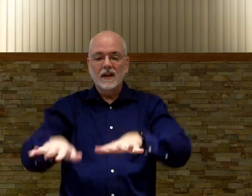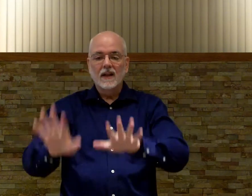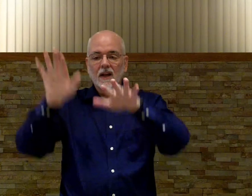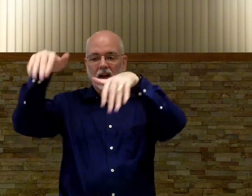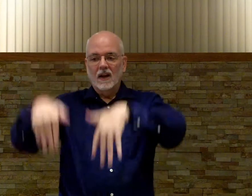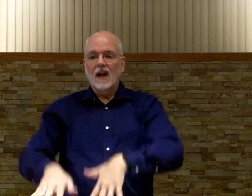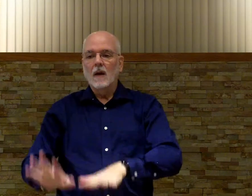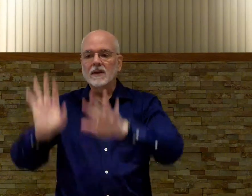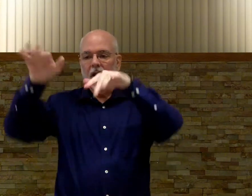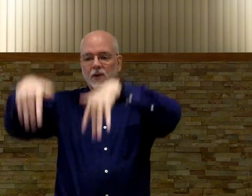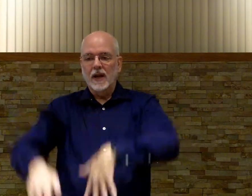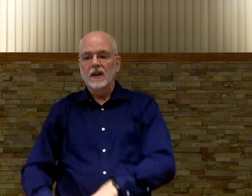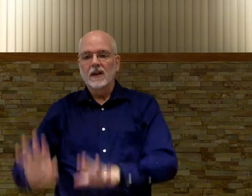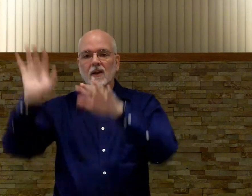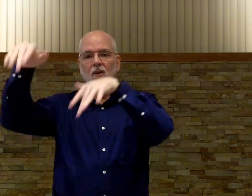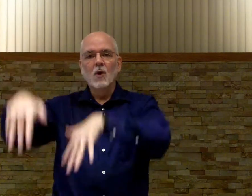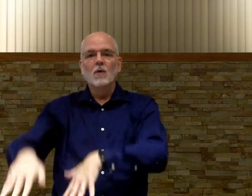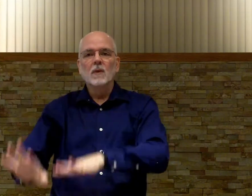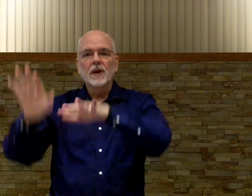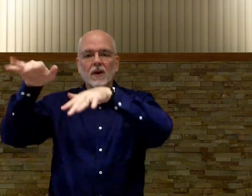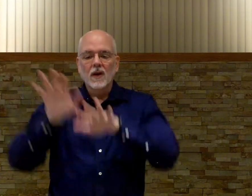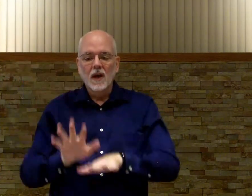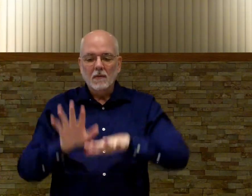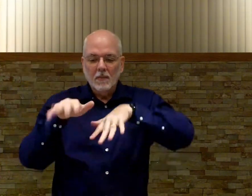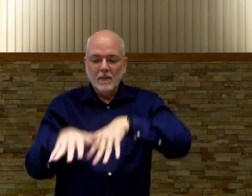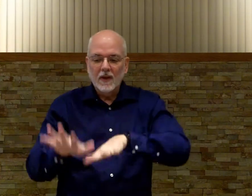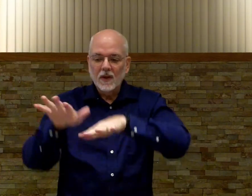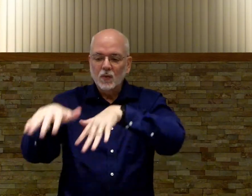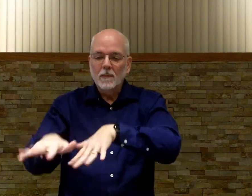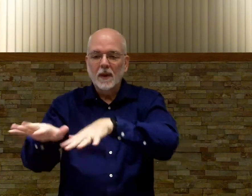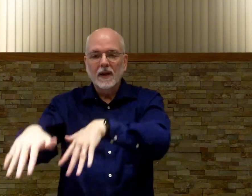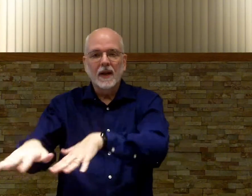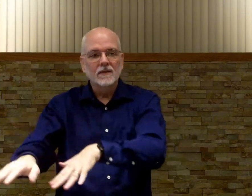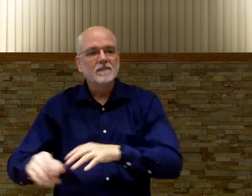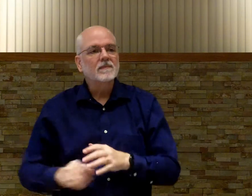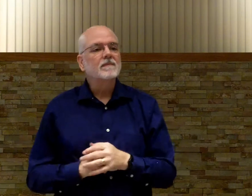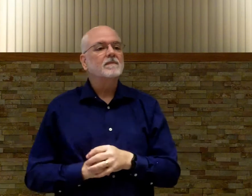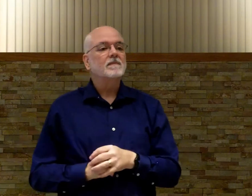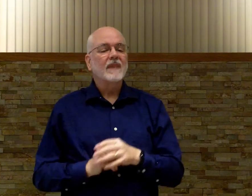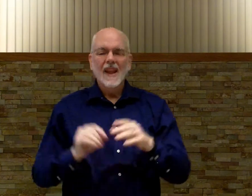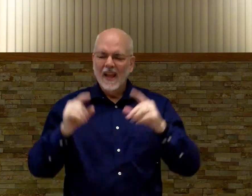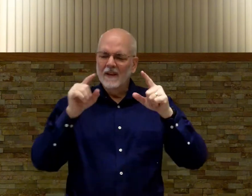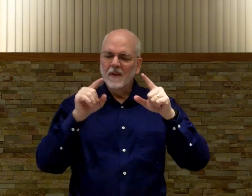i'm exaggerating the the movement here just rippling down and